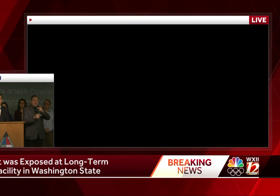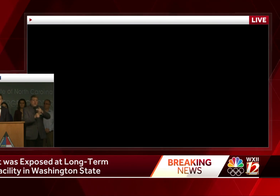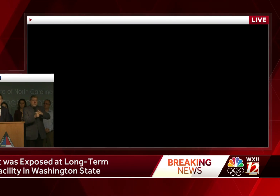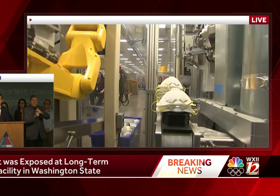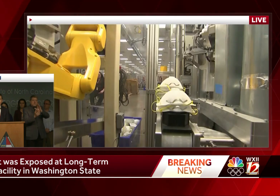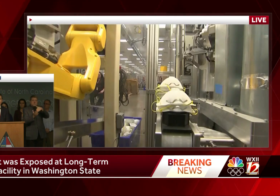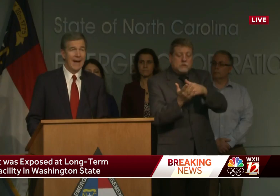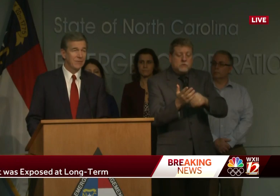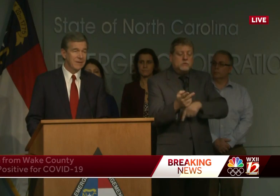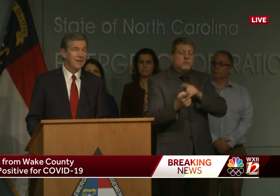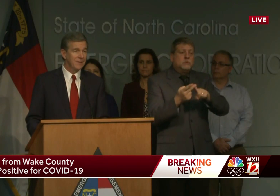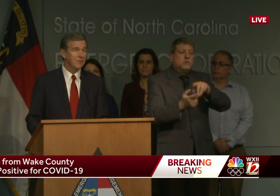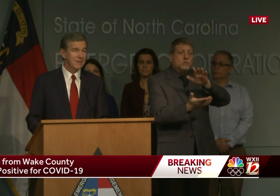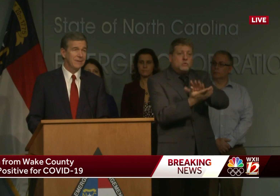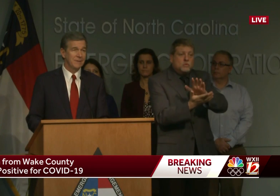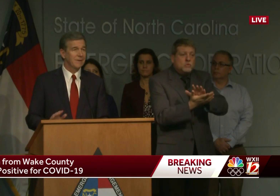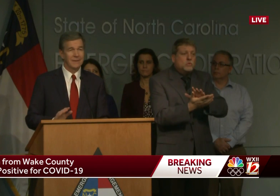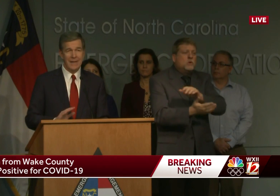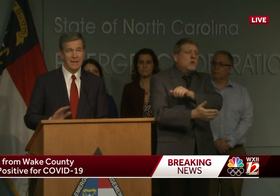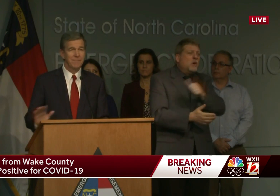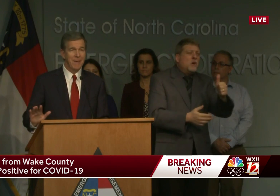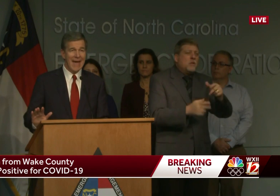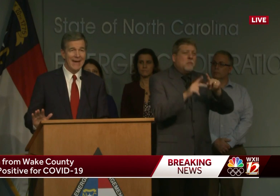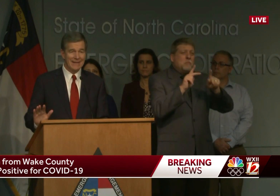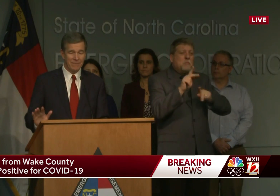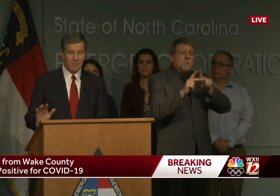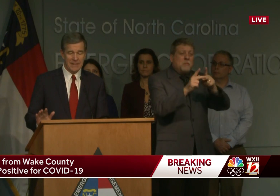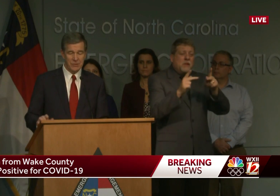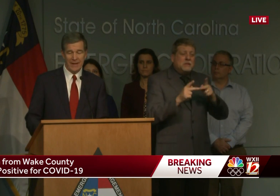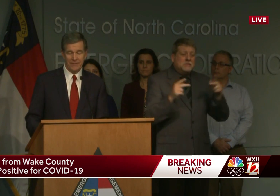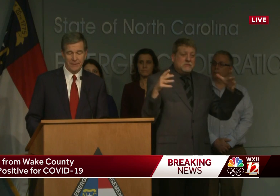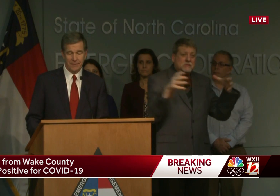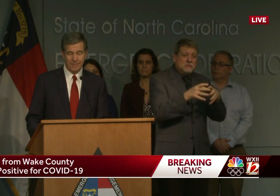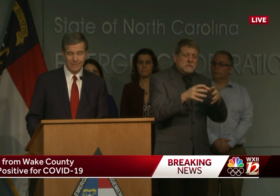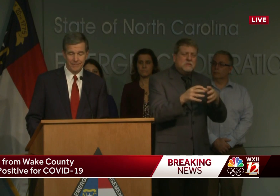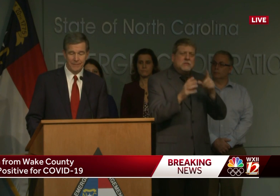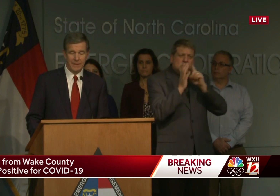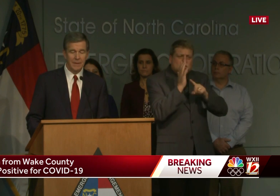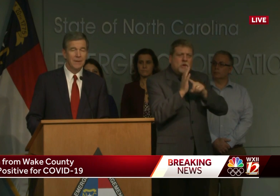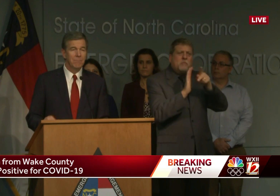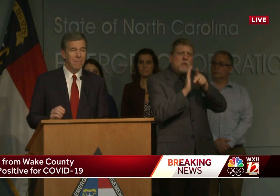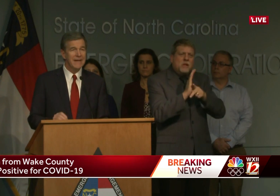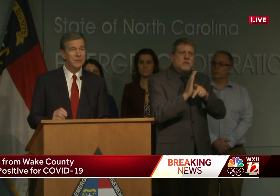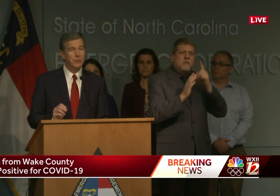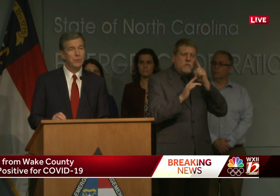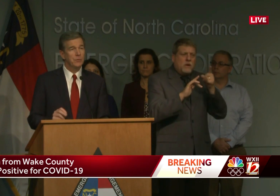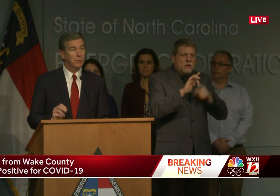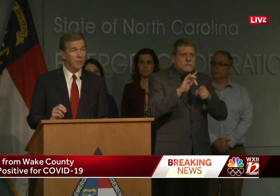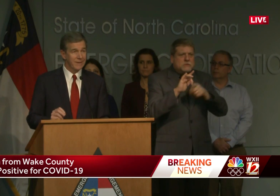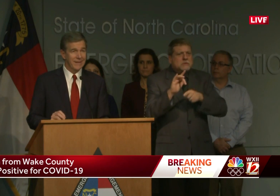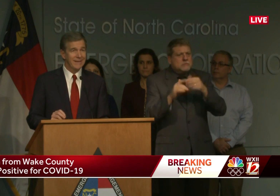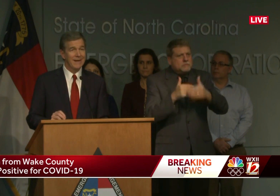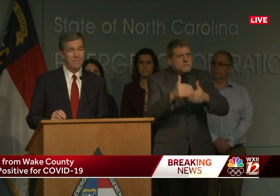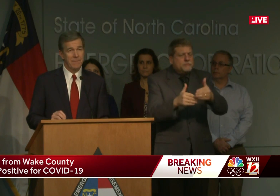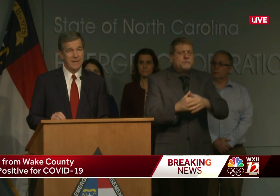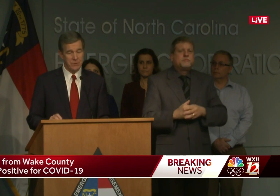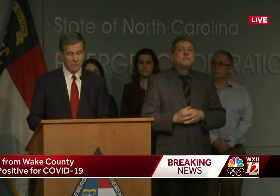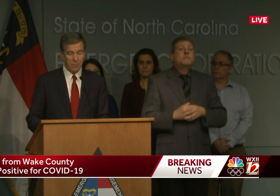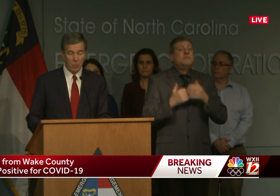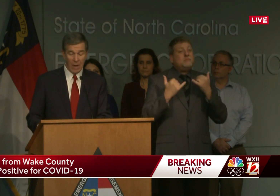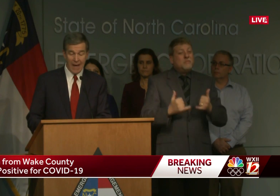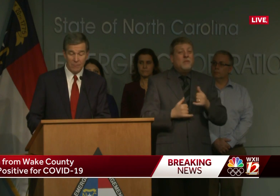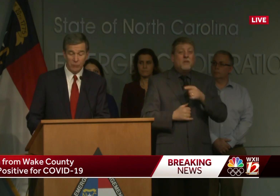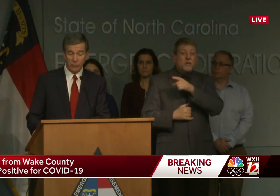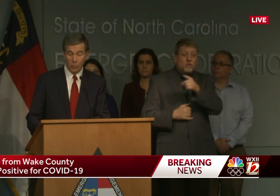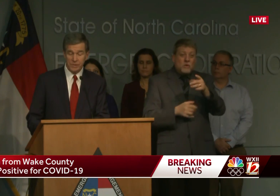Finally, I'll say there is a lot of bad information out there. Make sure you are getting information